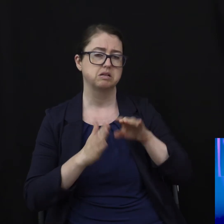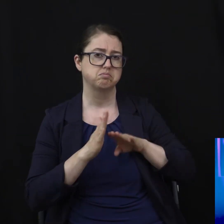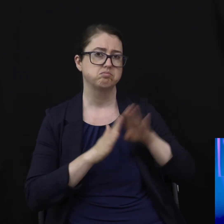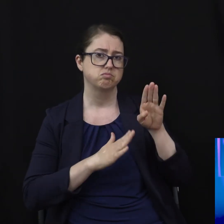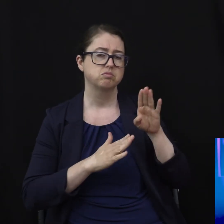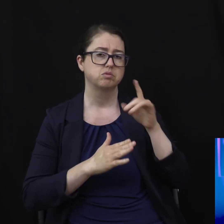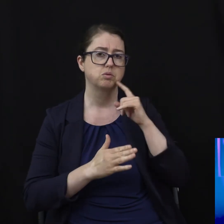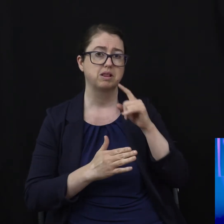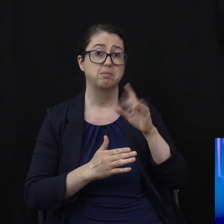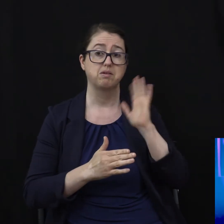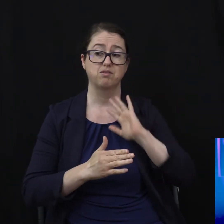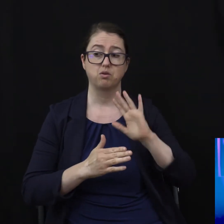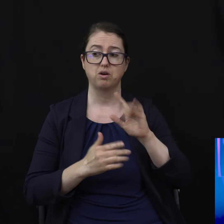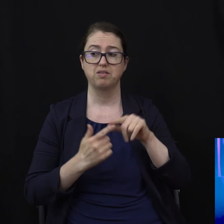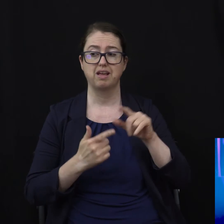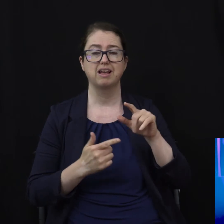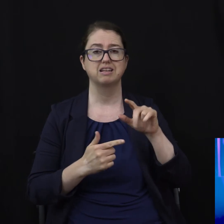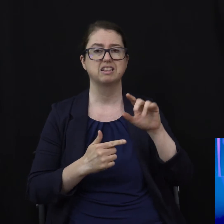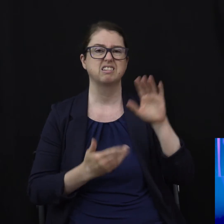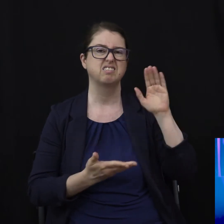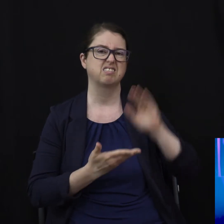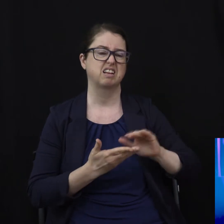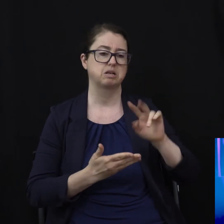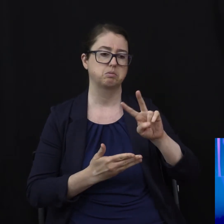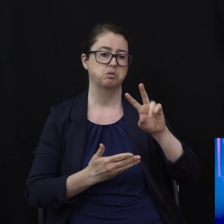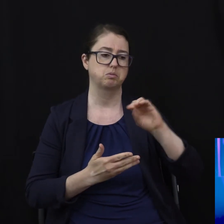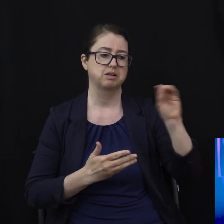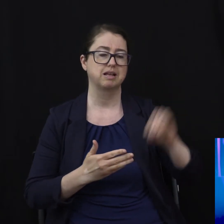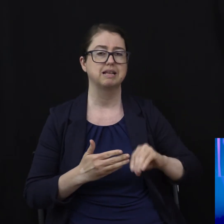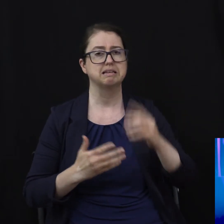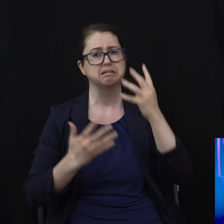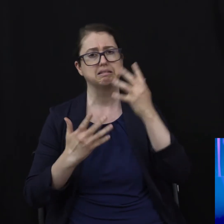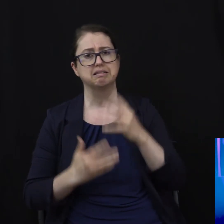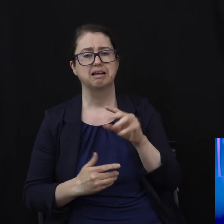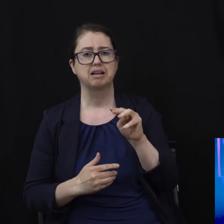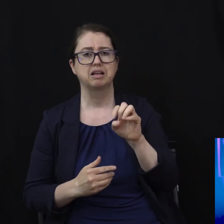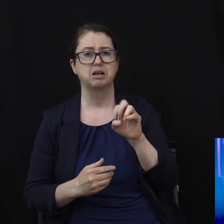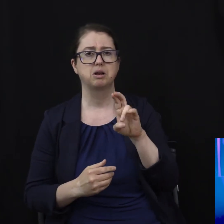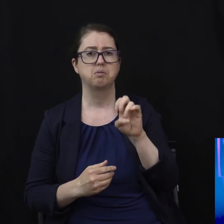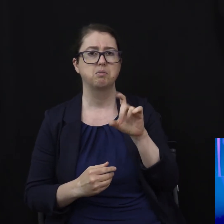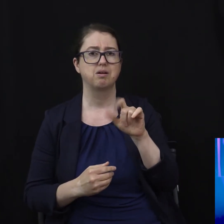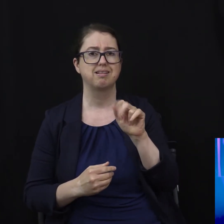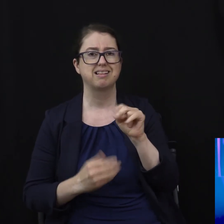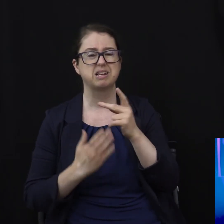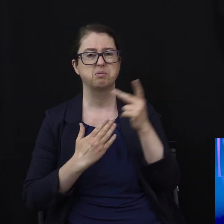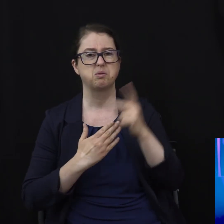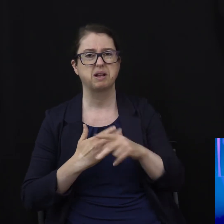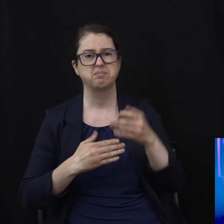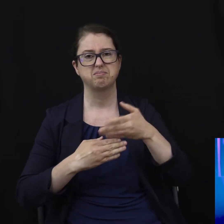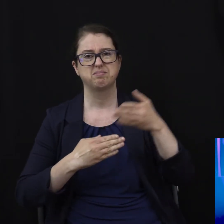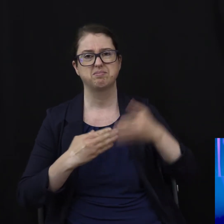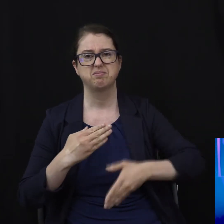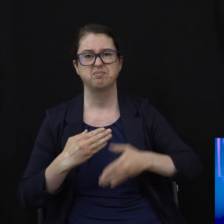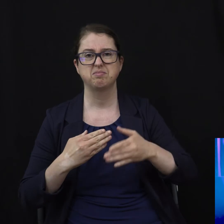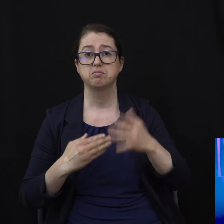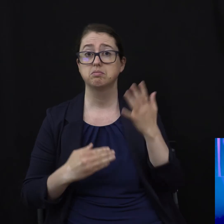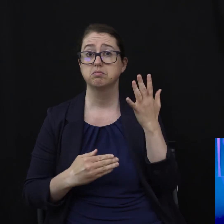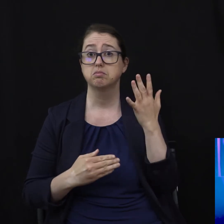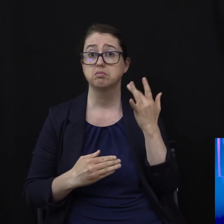Sadly, Moreland's program came to an end because of a trivial contract dispute with the state of